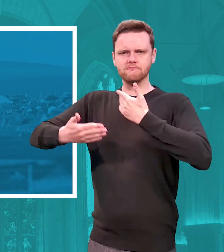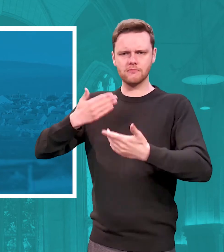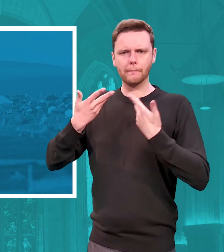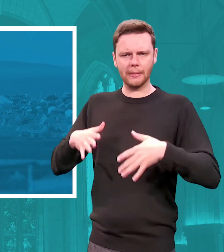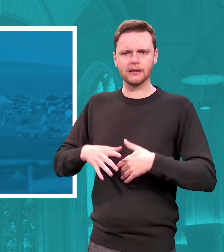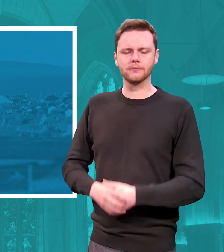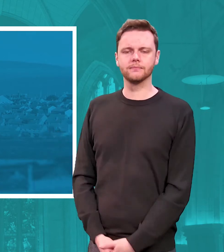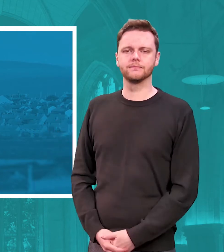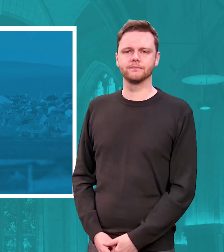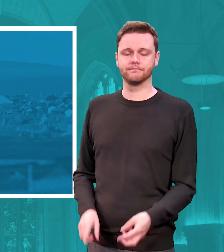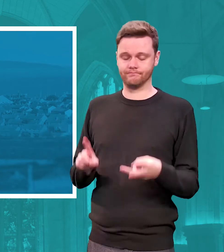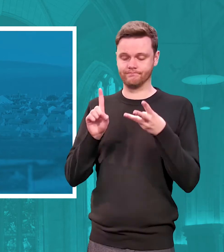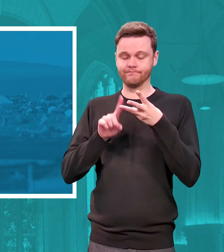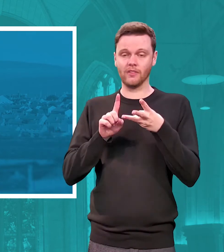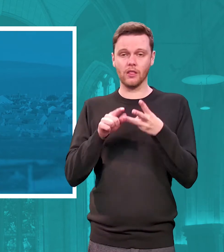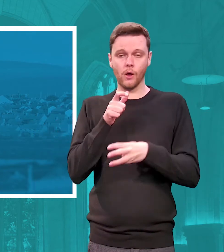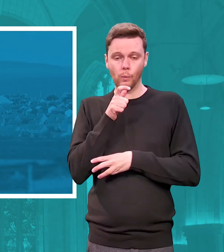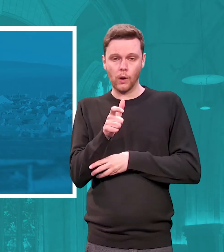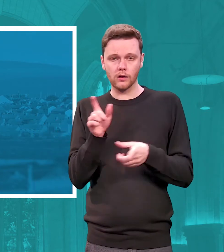my third word is opportunity